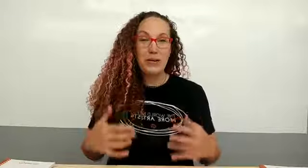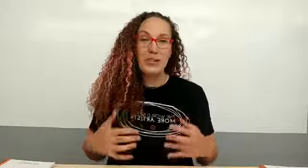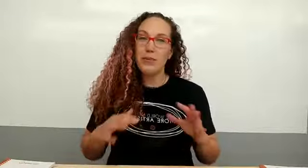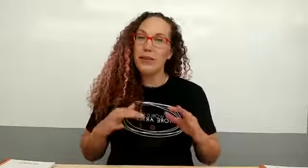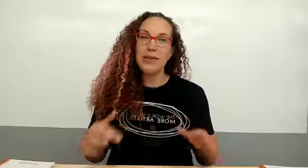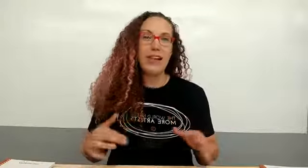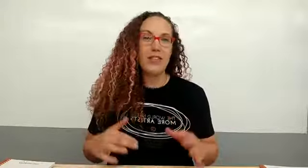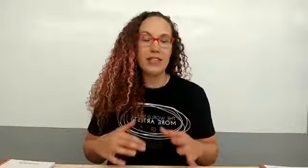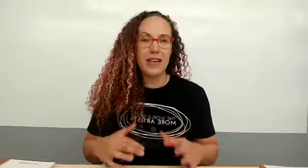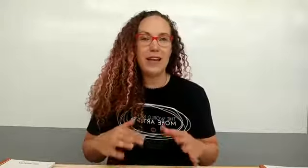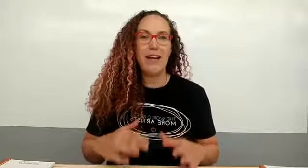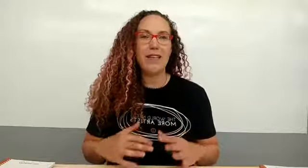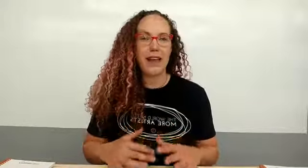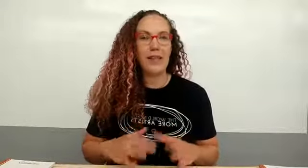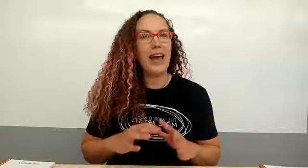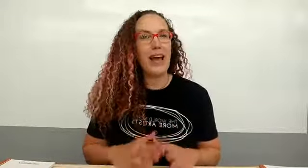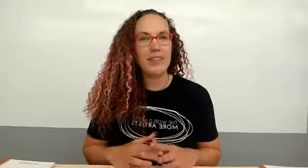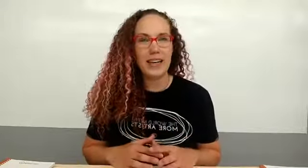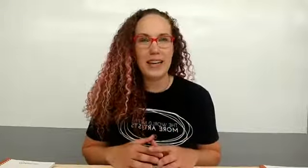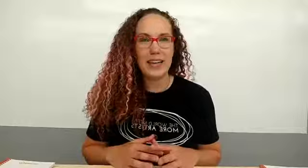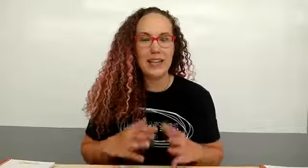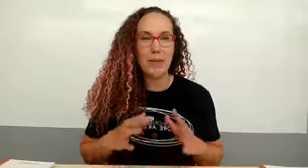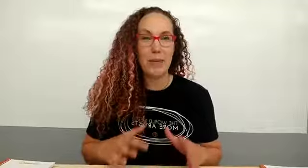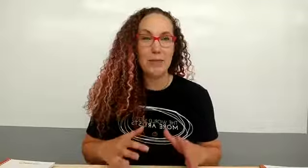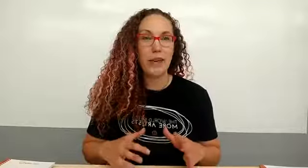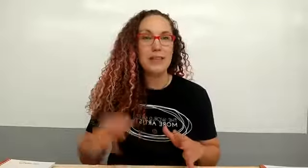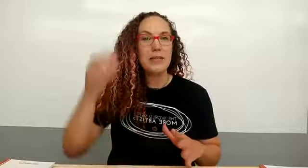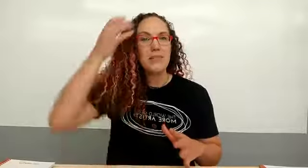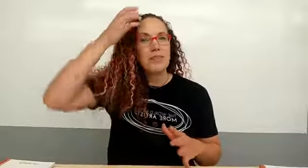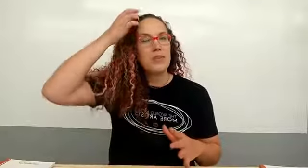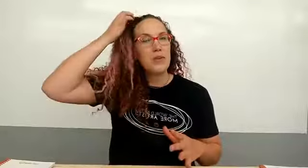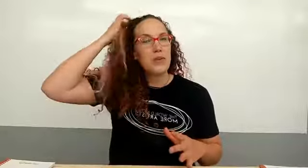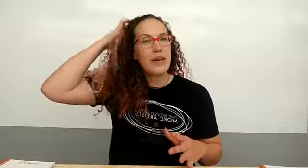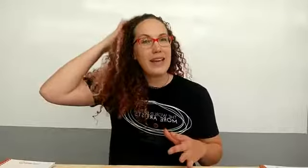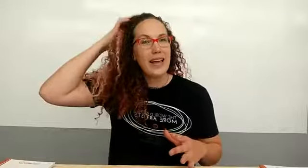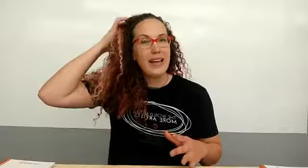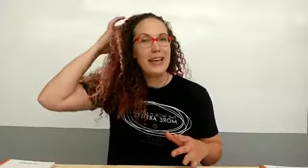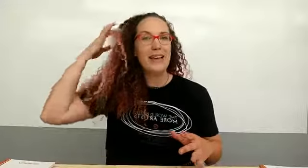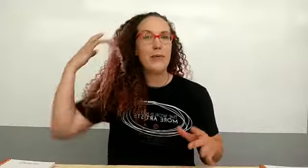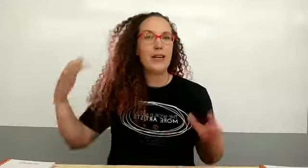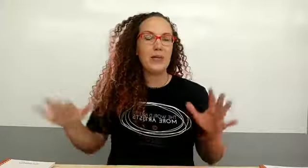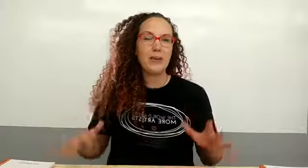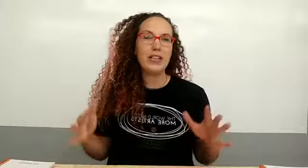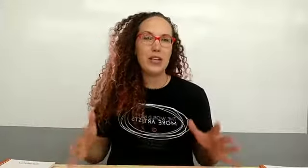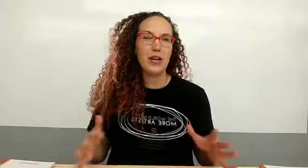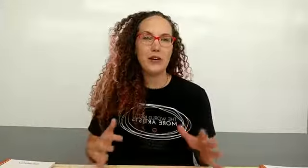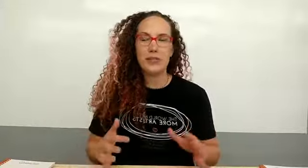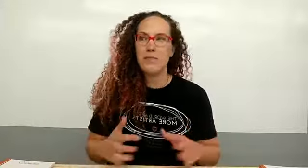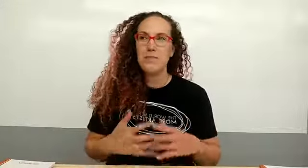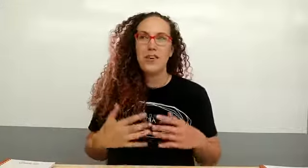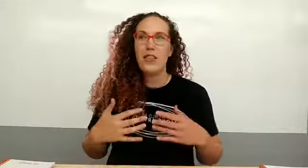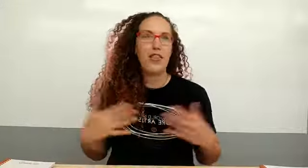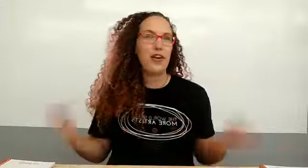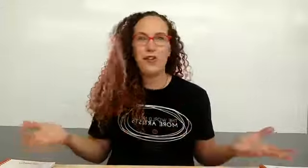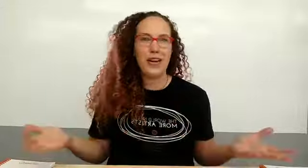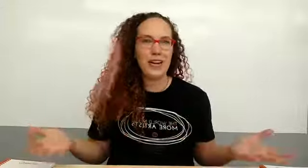we said we really have to get online we have to get into the web space so that we can we can reach those third graders